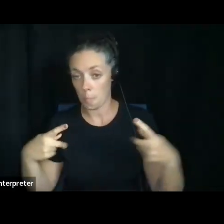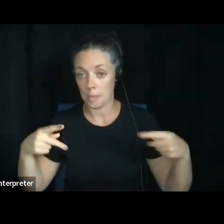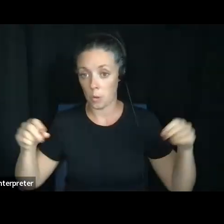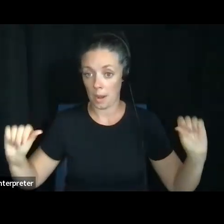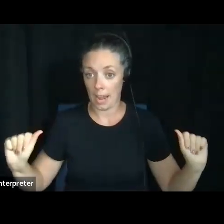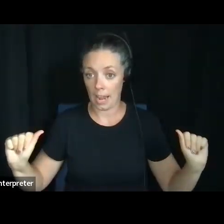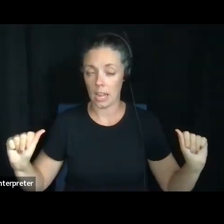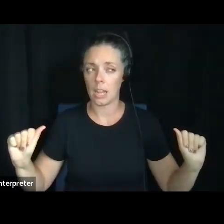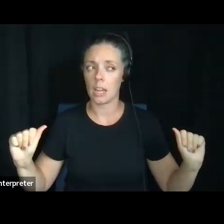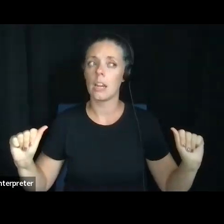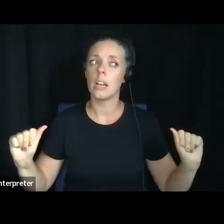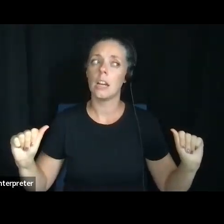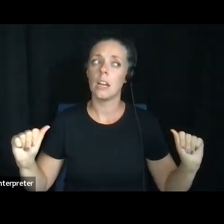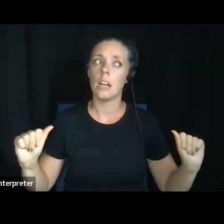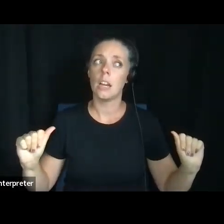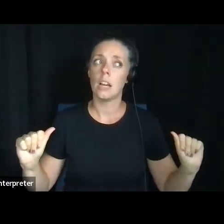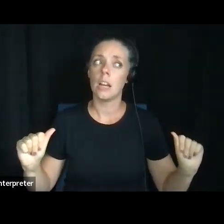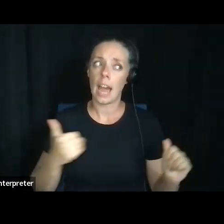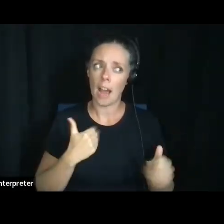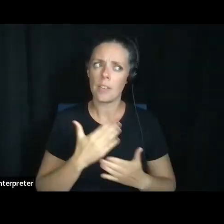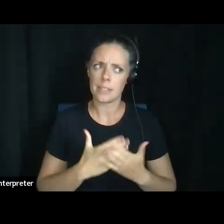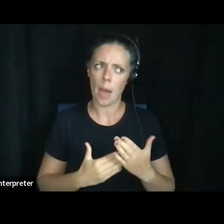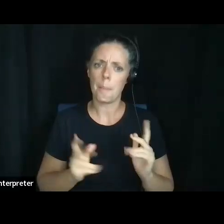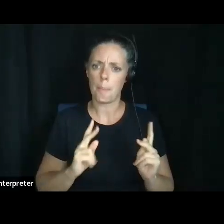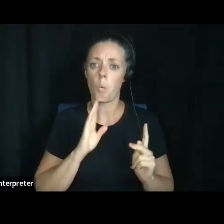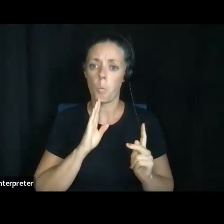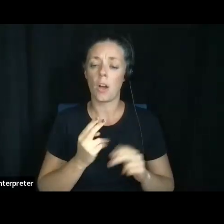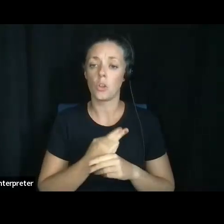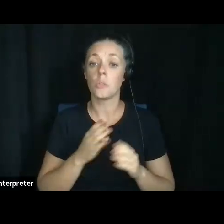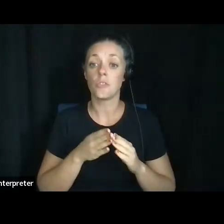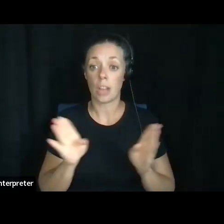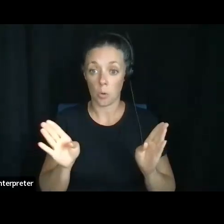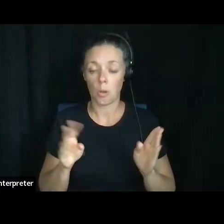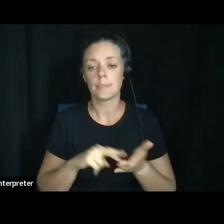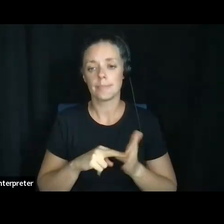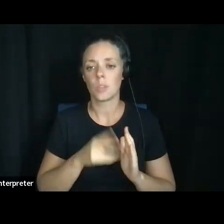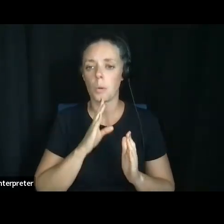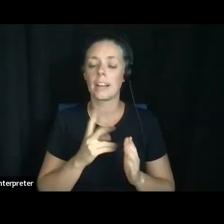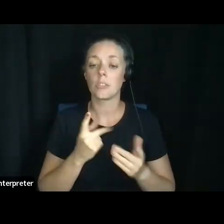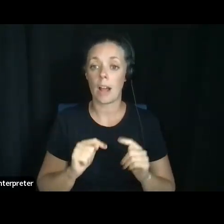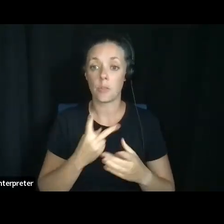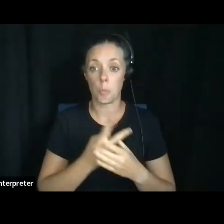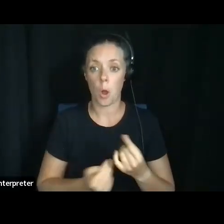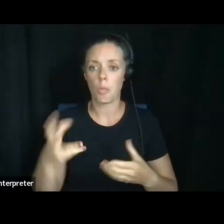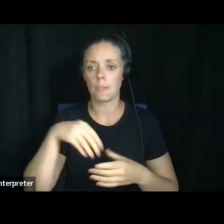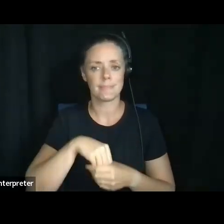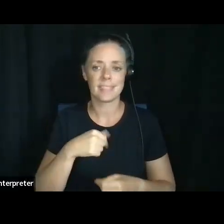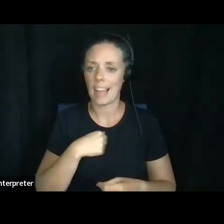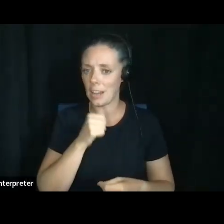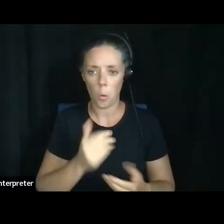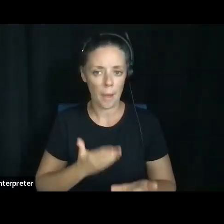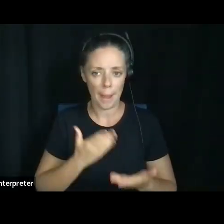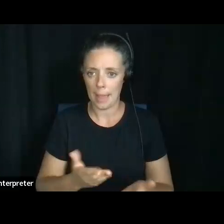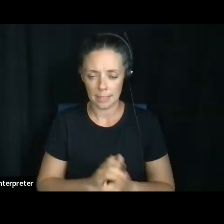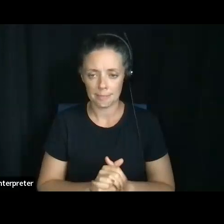There are folks that will use what's called a general power of attorney where they try to put them both in there. Um, I don't recommend it for a couple of